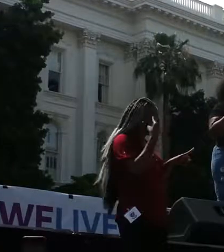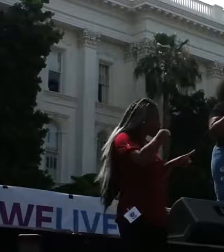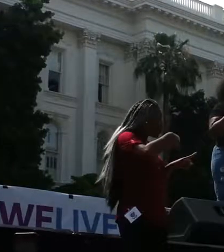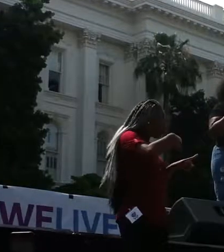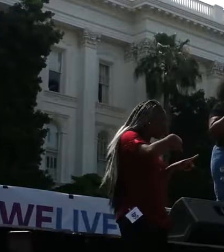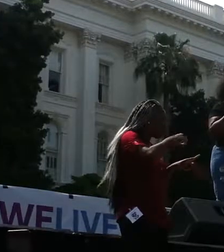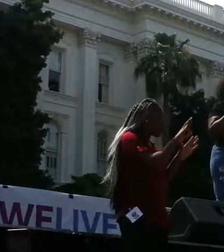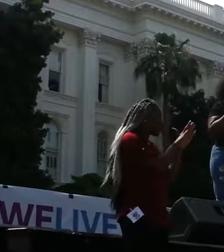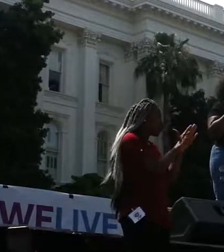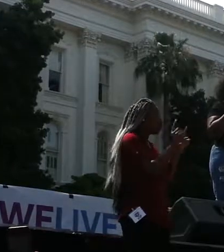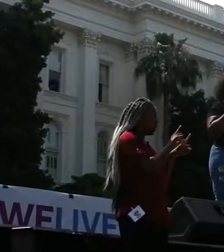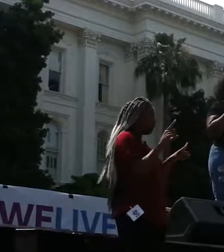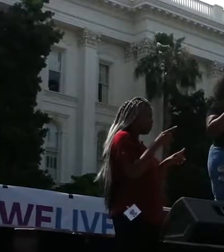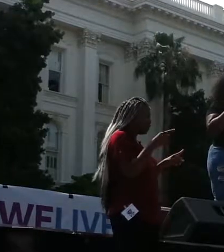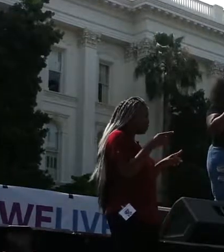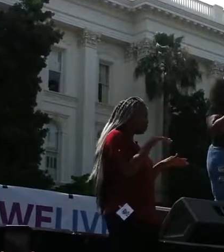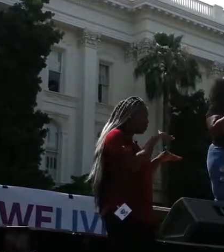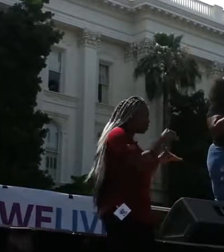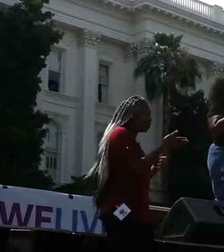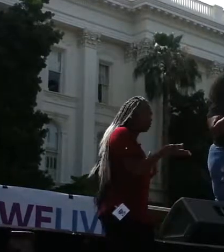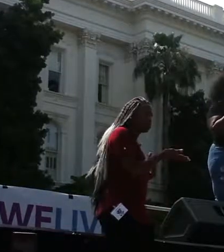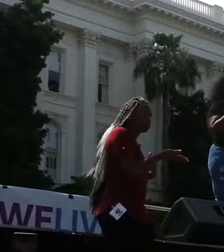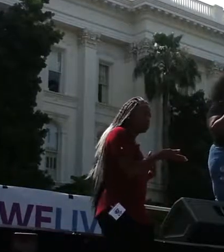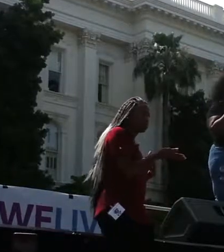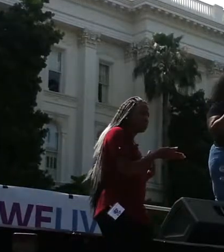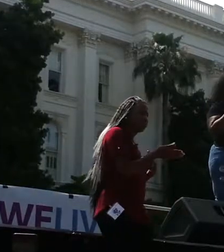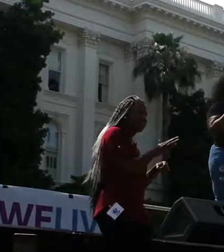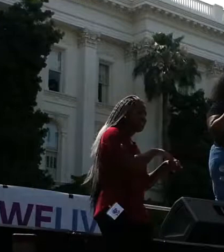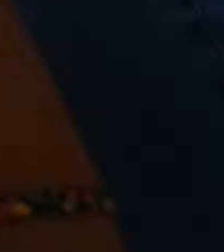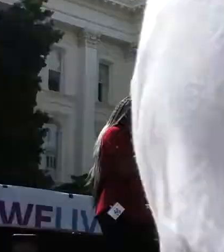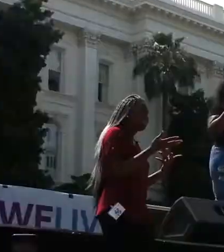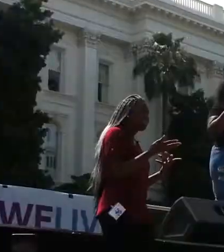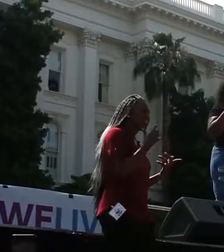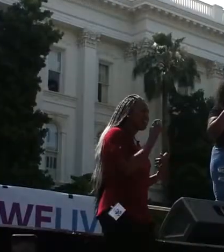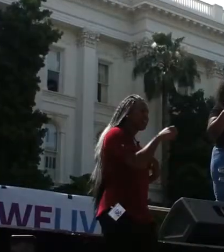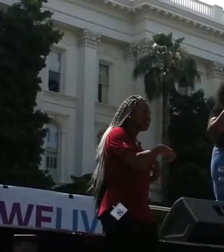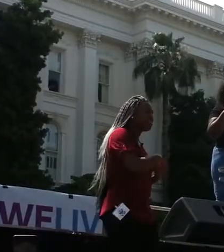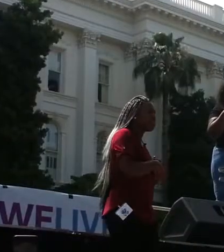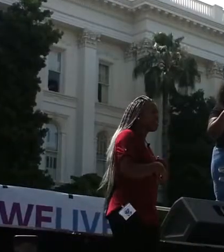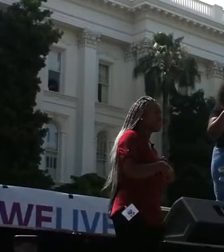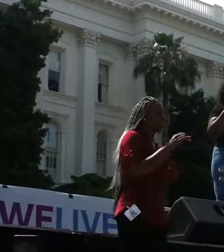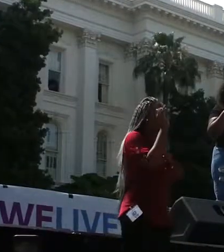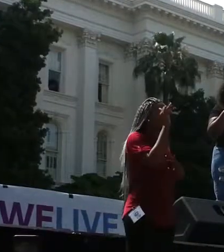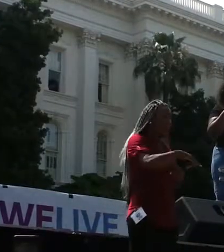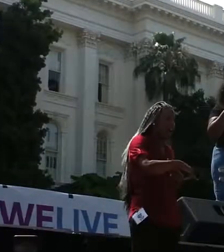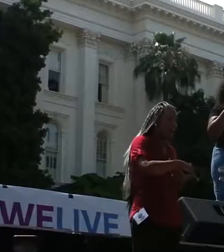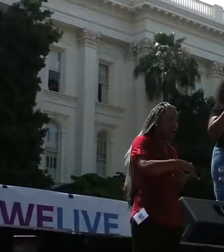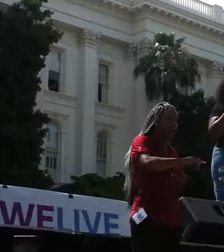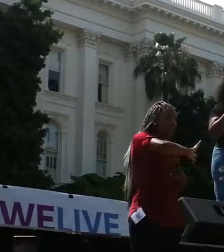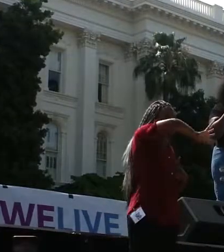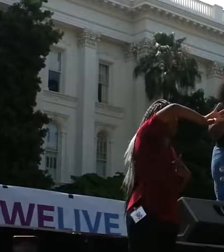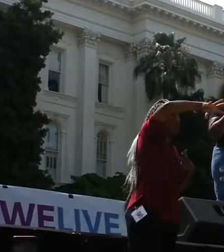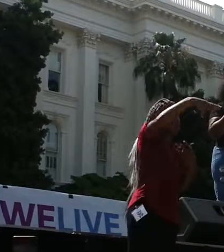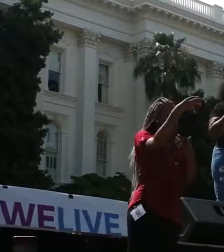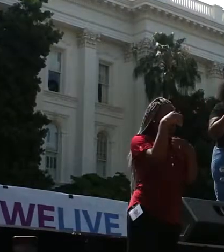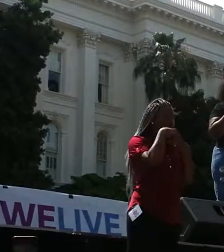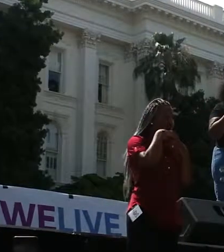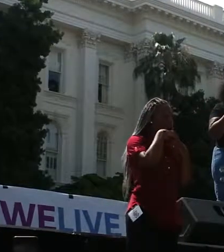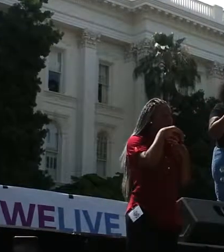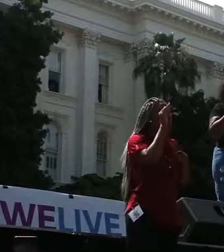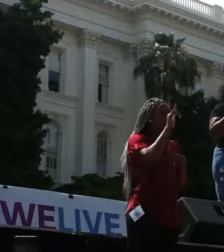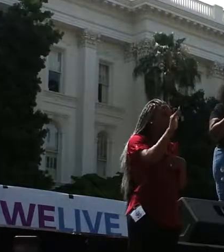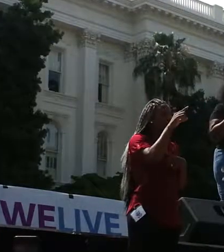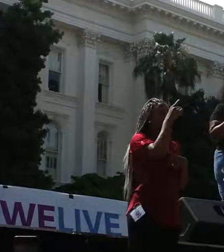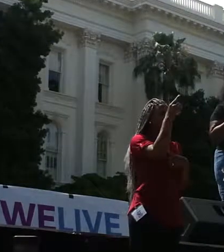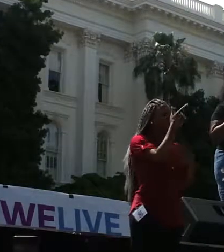of game rules. This my friend is what black liberation includes but is not limited to.